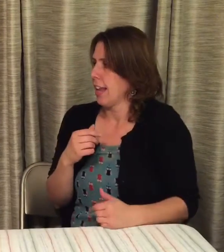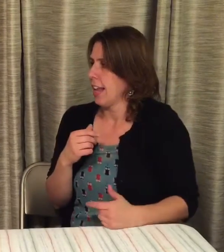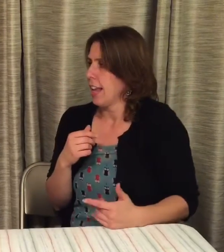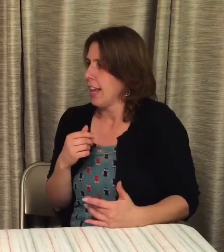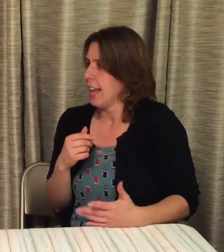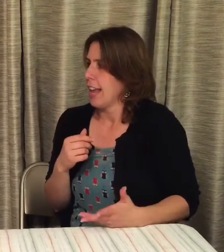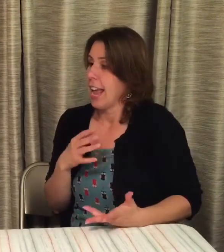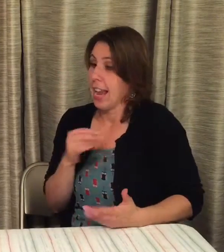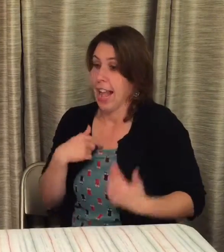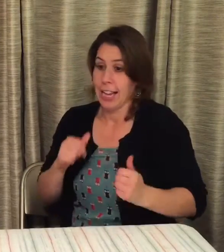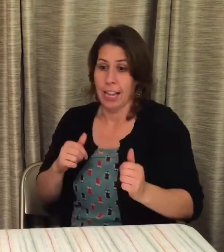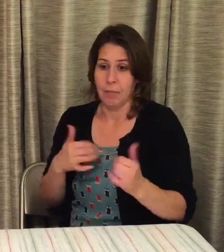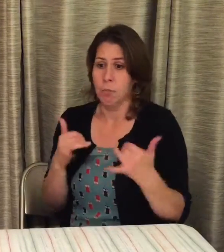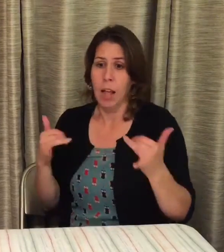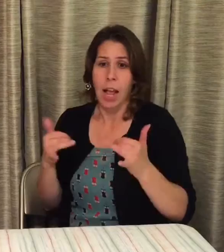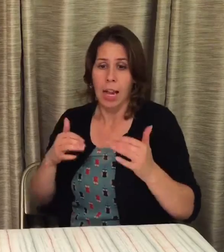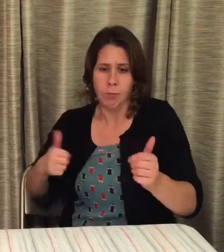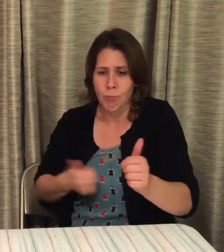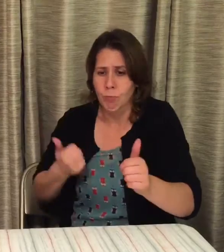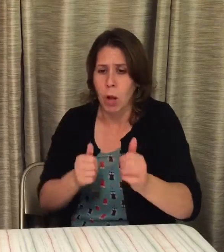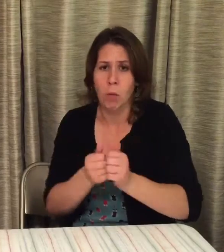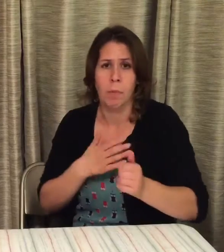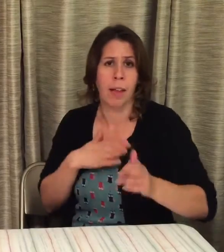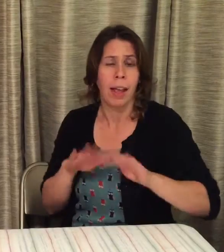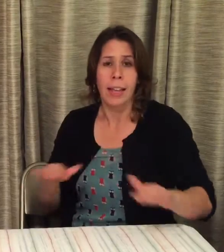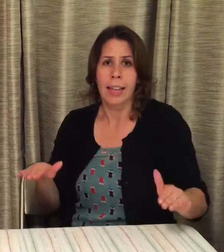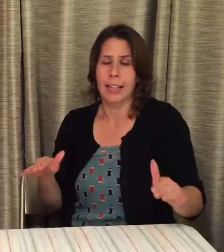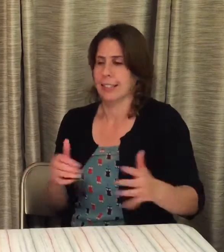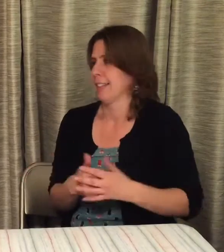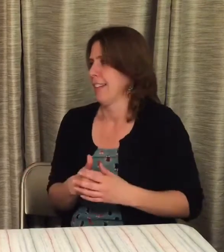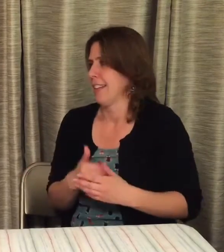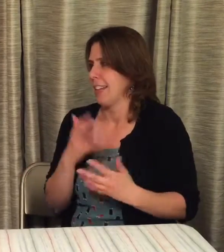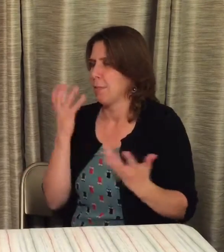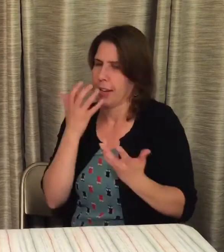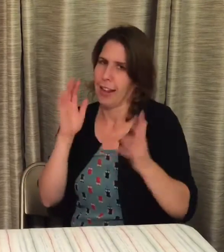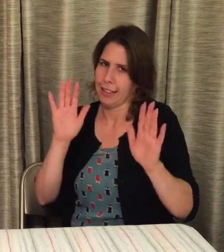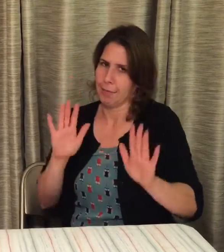to-do list. It was wonderful. Plexus has really changed my life.